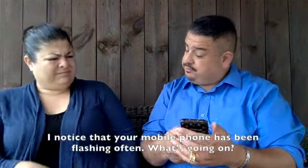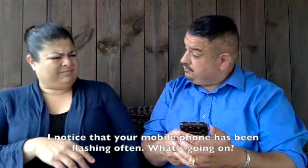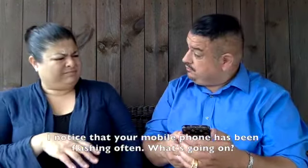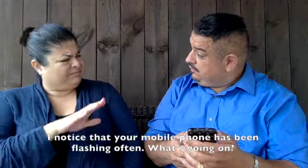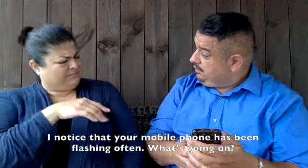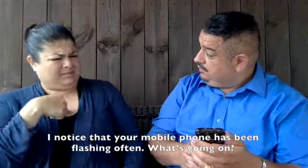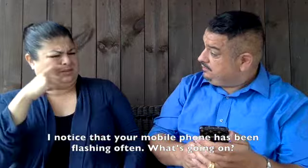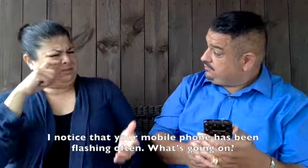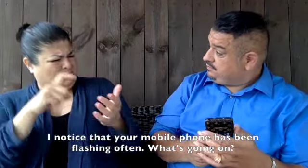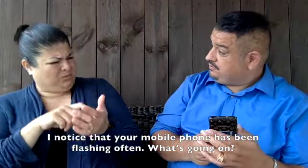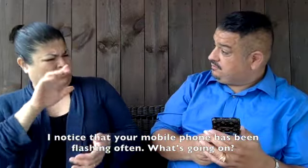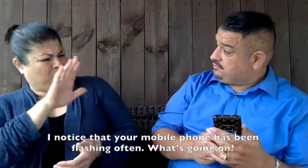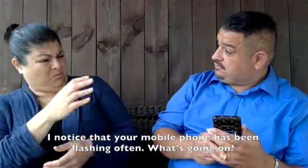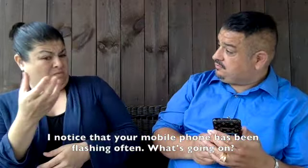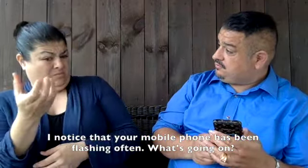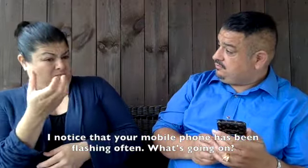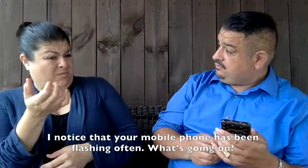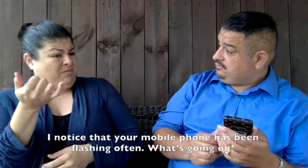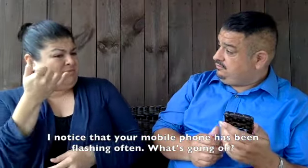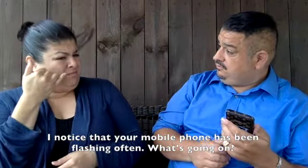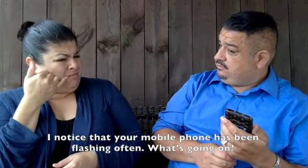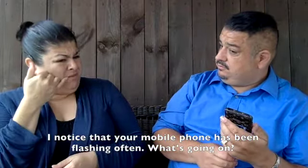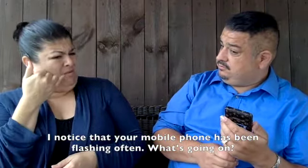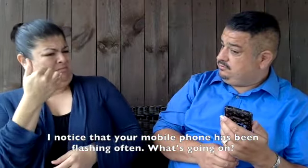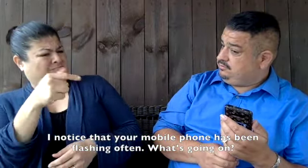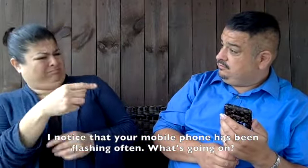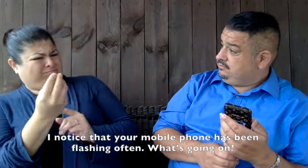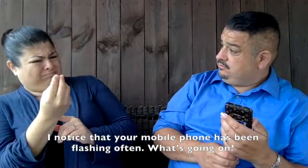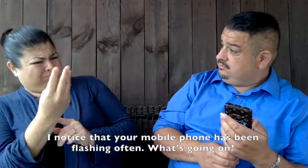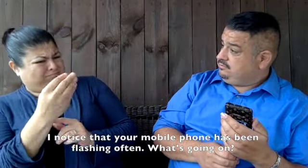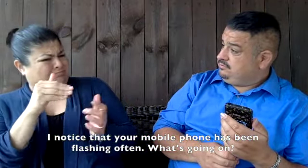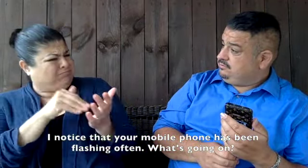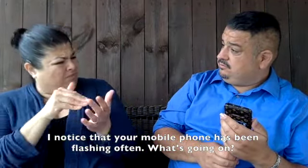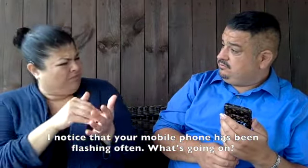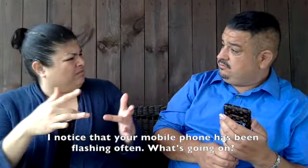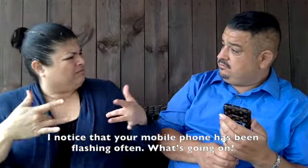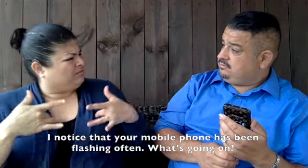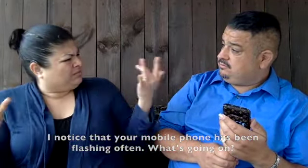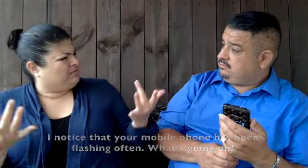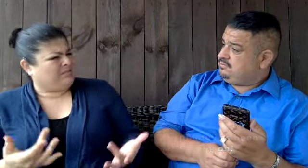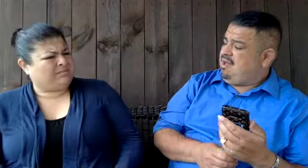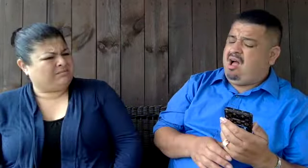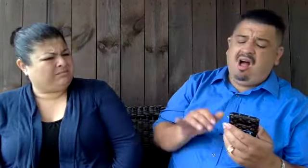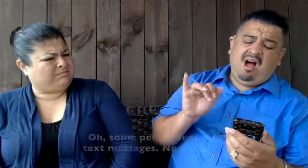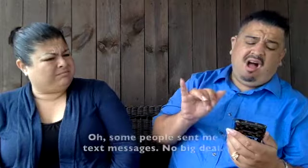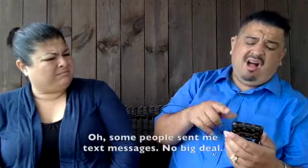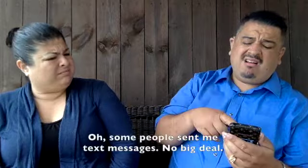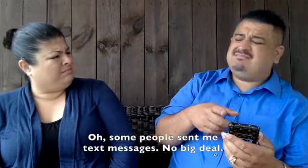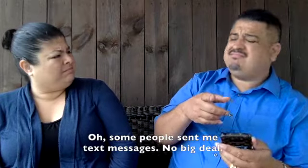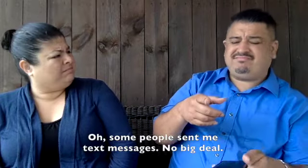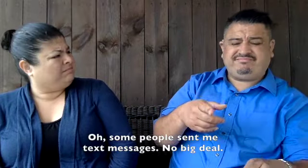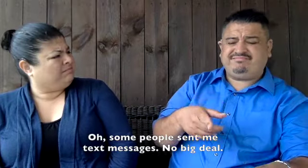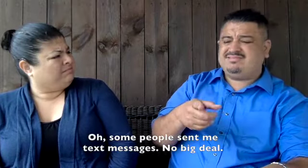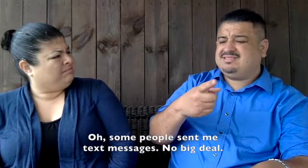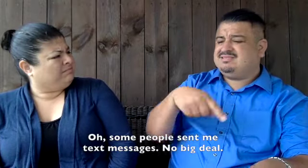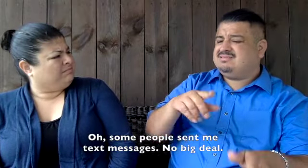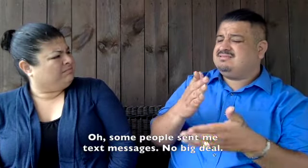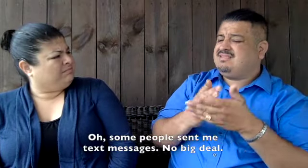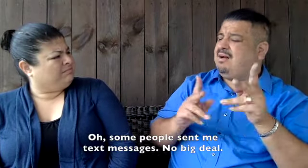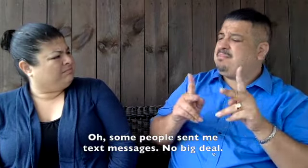I noticed your mobile phone has been flashing often what's going on oh some people sent me a